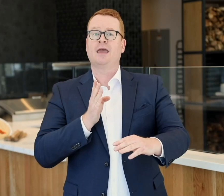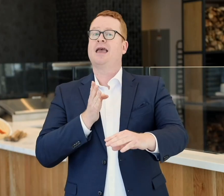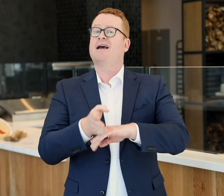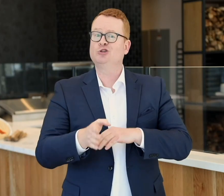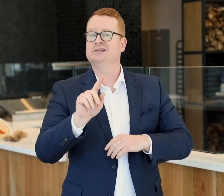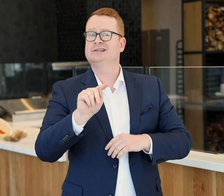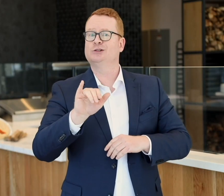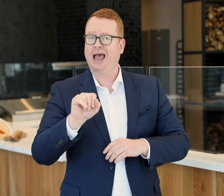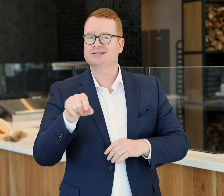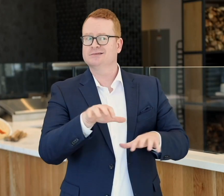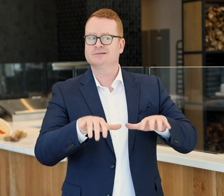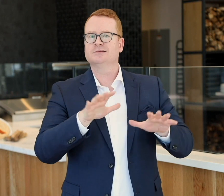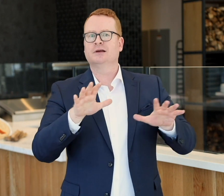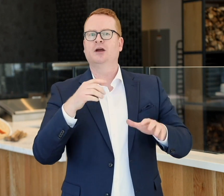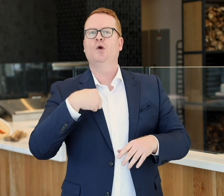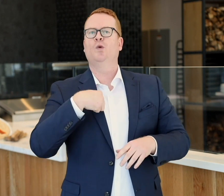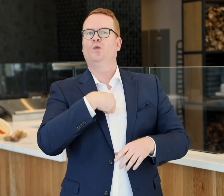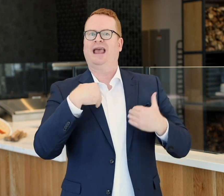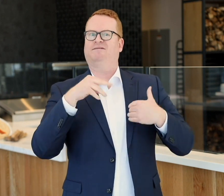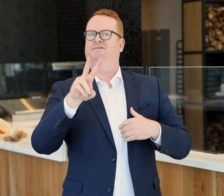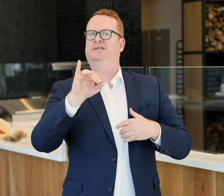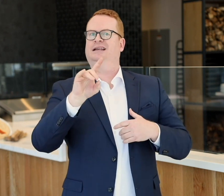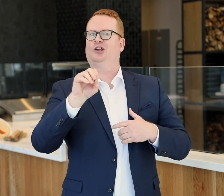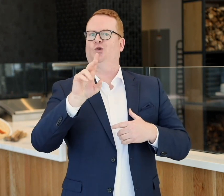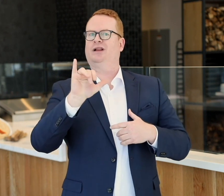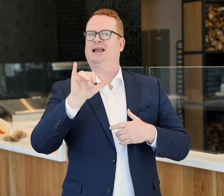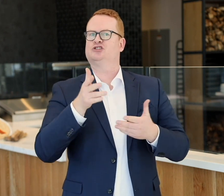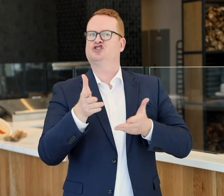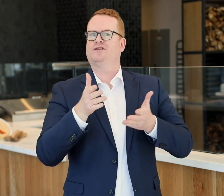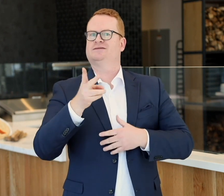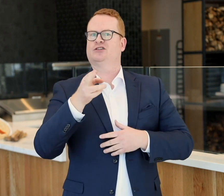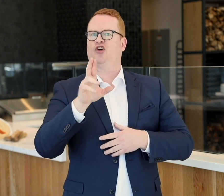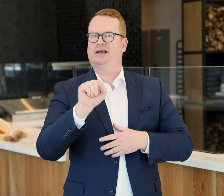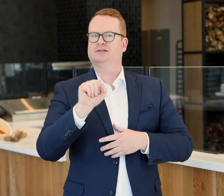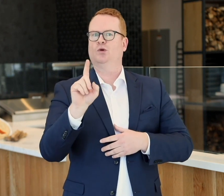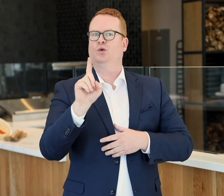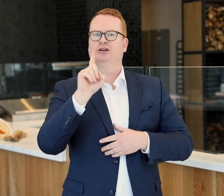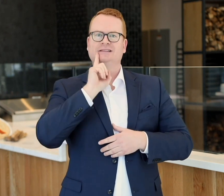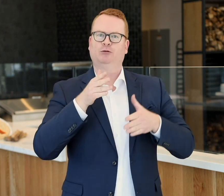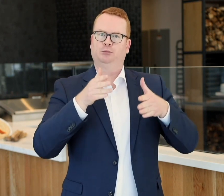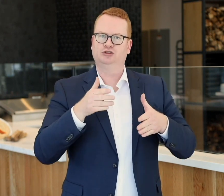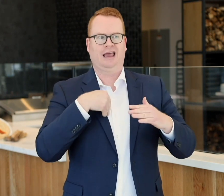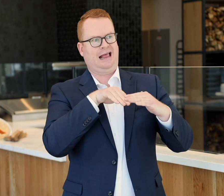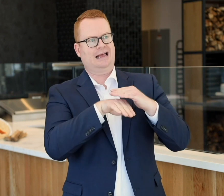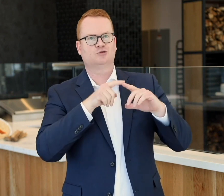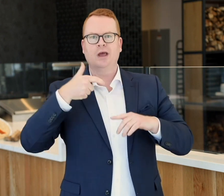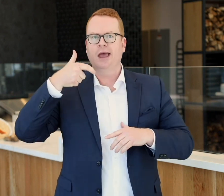After TTYs, we had video relay service, known as VRS, where a deaf person has access to a